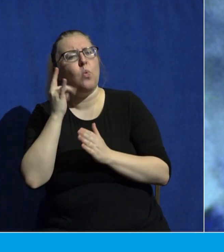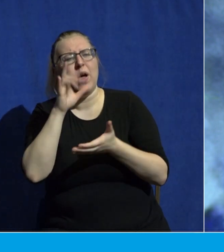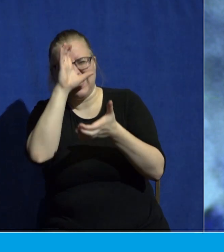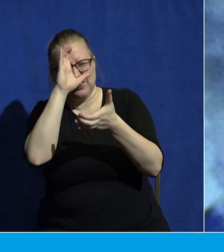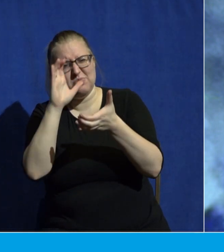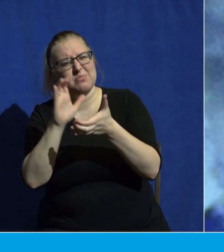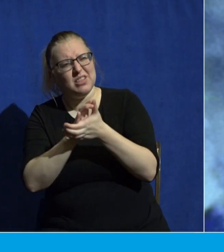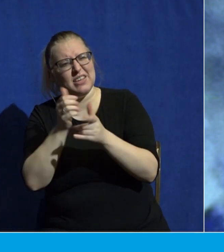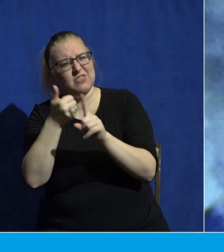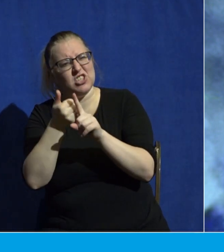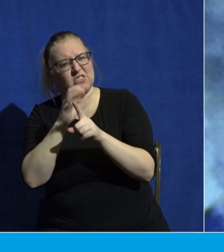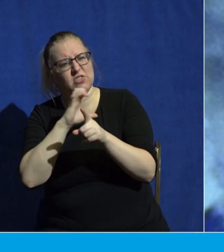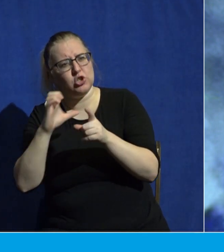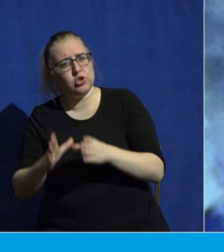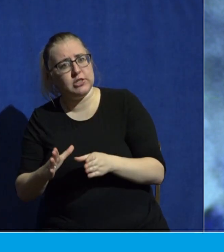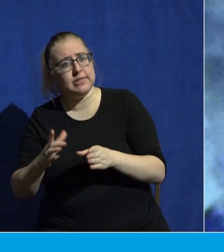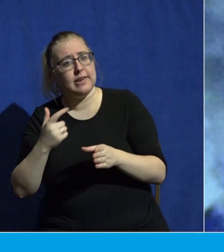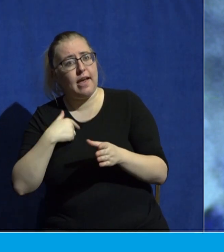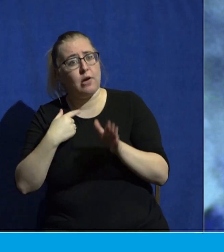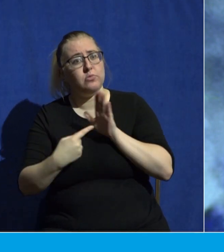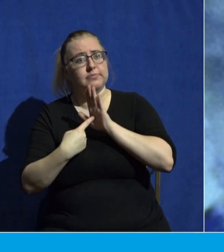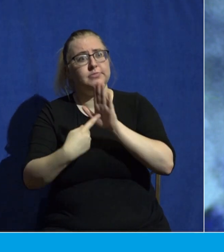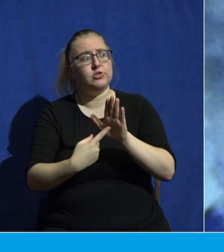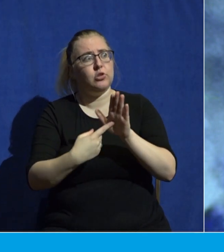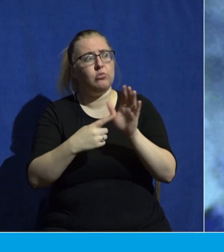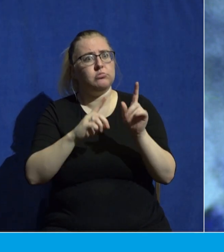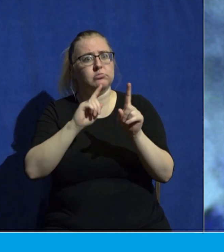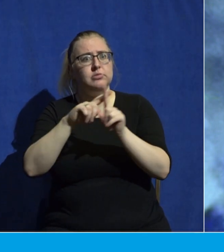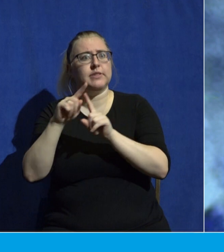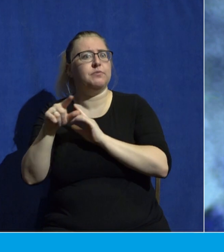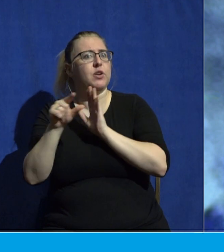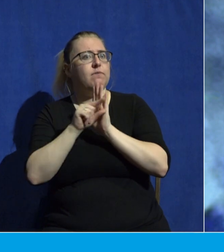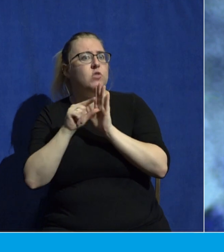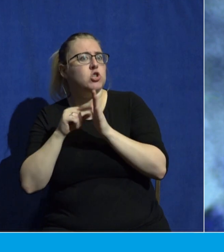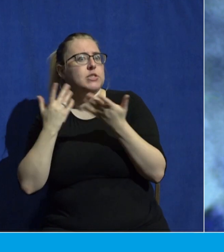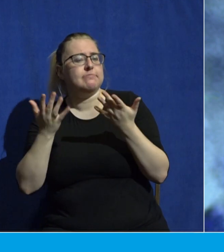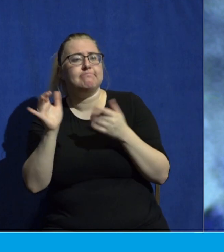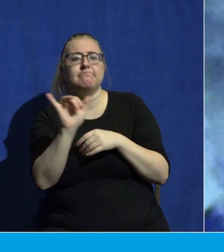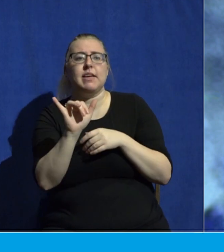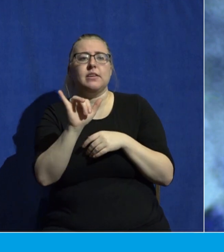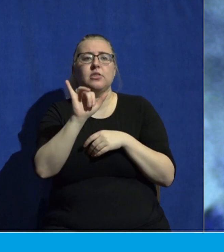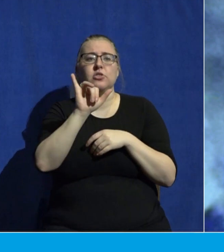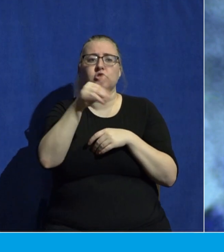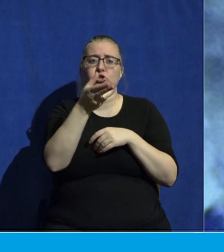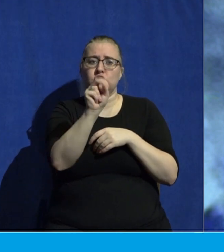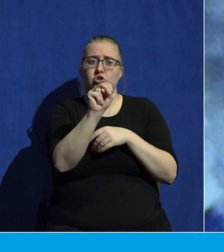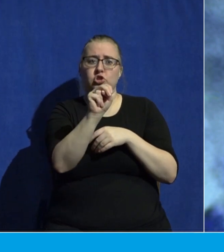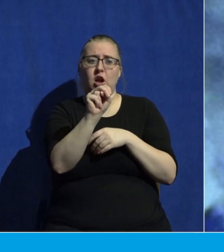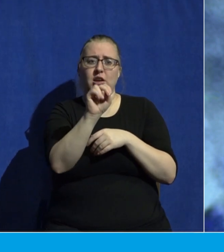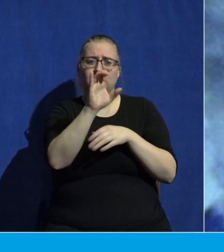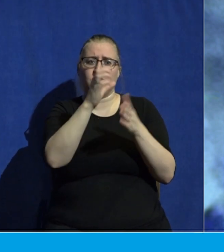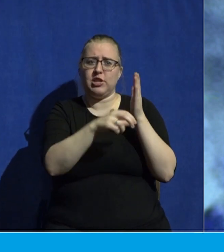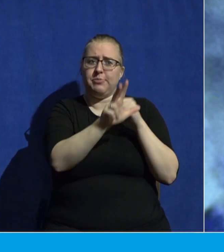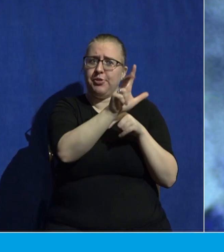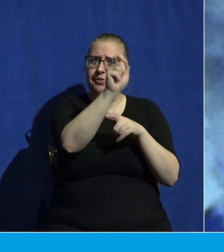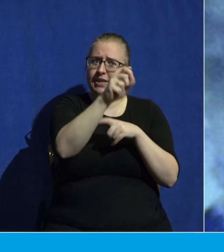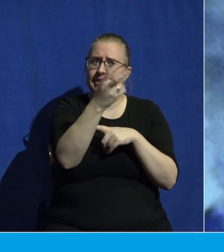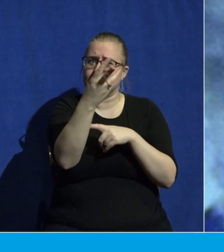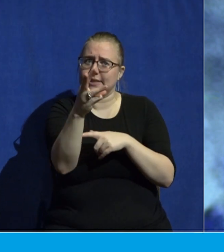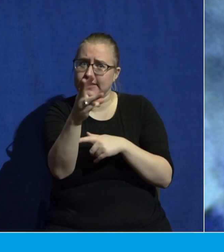I would have pointed to verses like this. And could even have quoted John chapter 3, verse 16. For God so loved the world that he gave